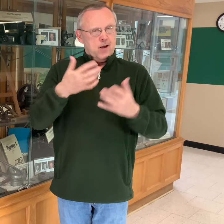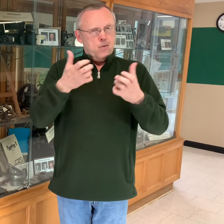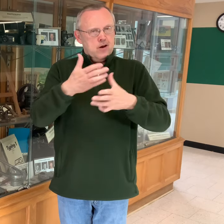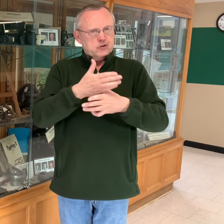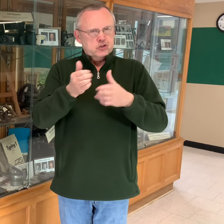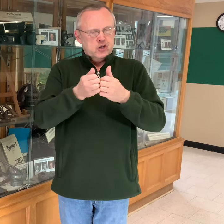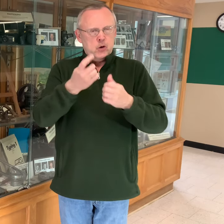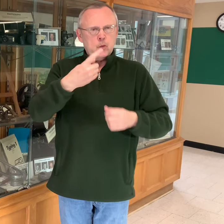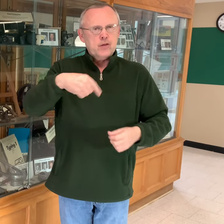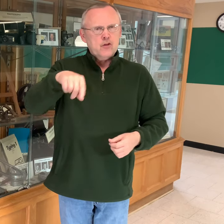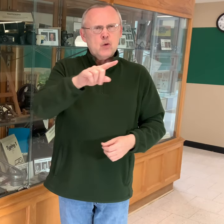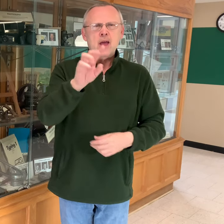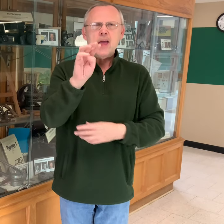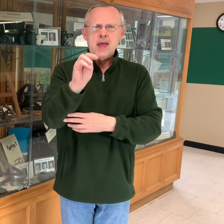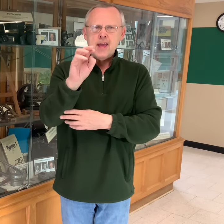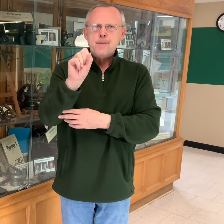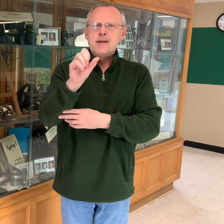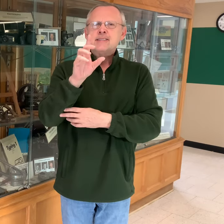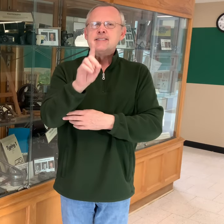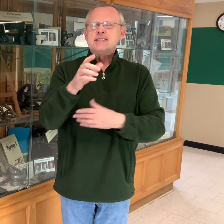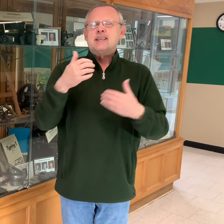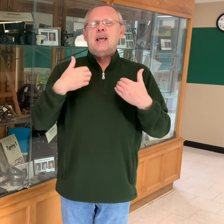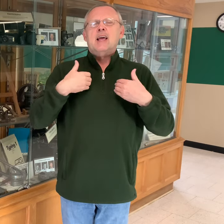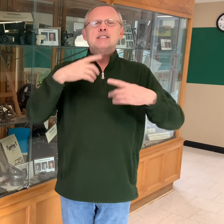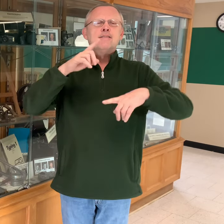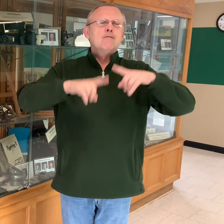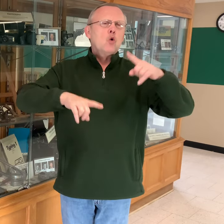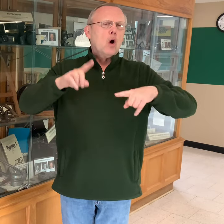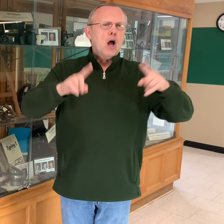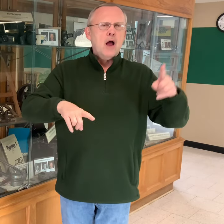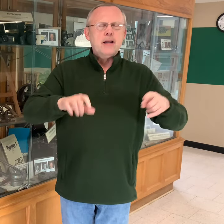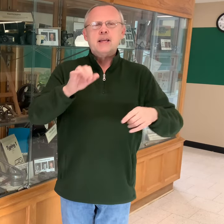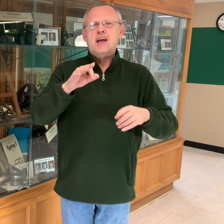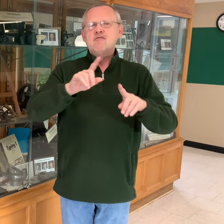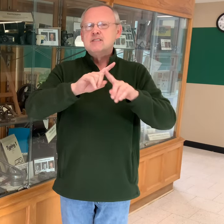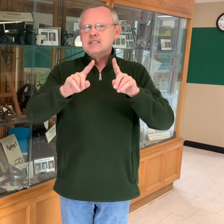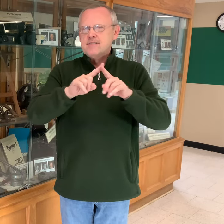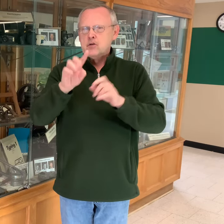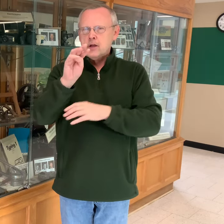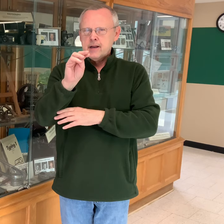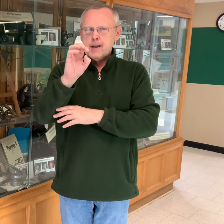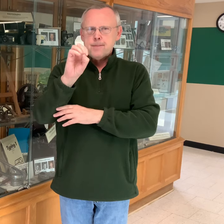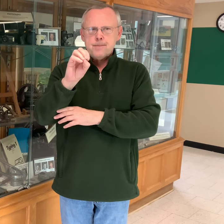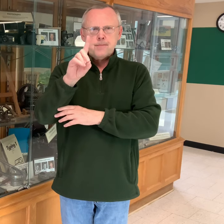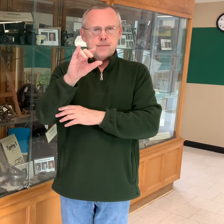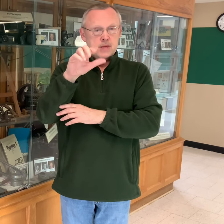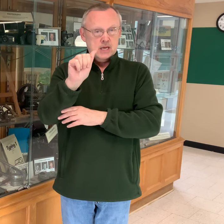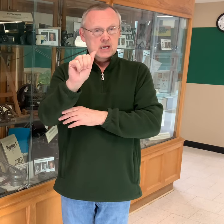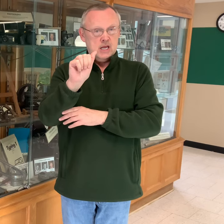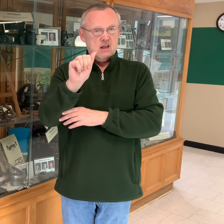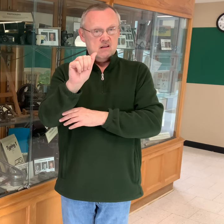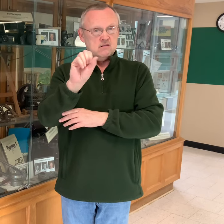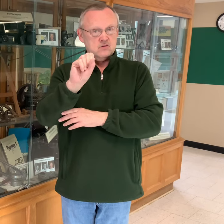The last things I wanted to share with you was that MSD has a variety of different social media.